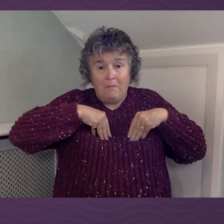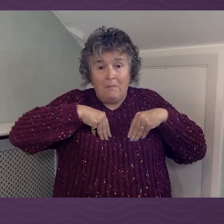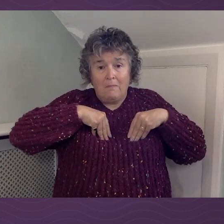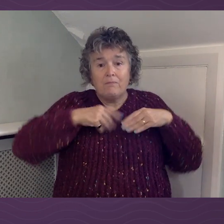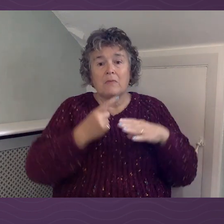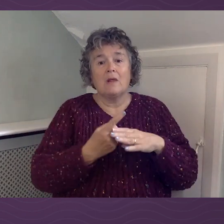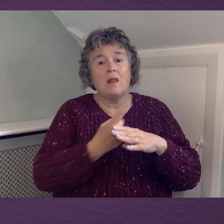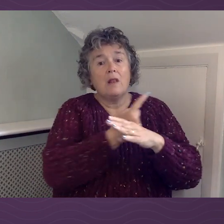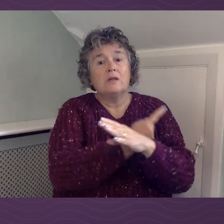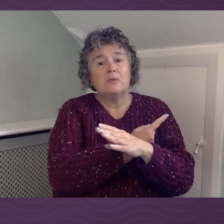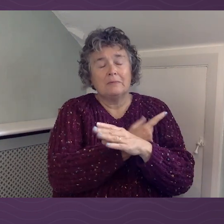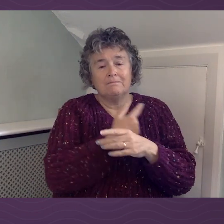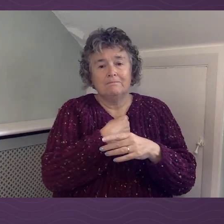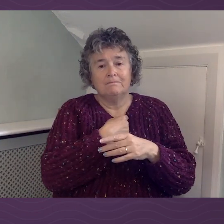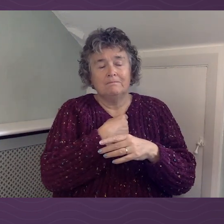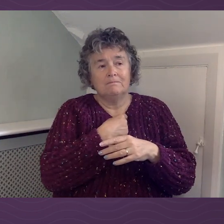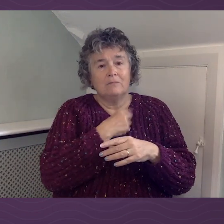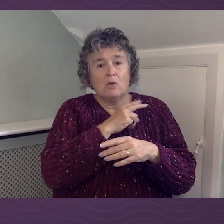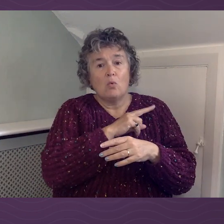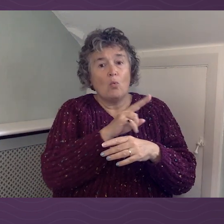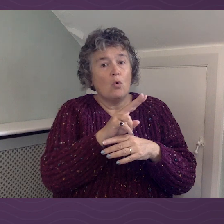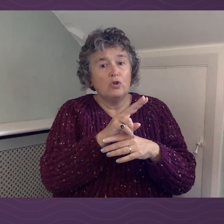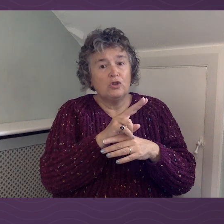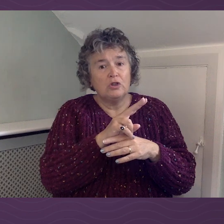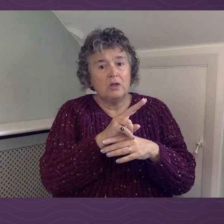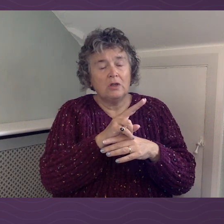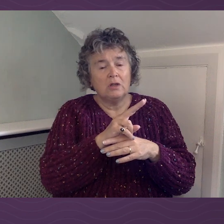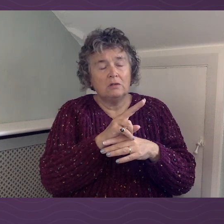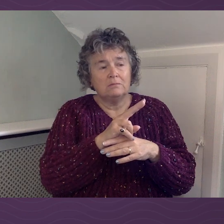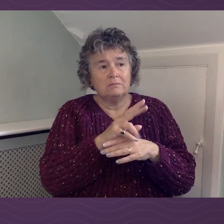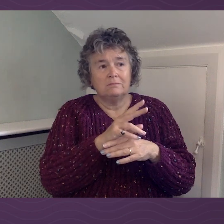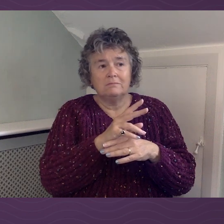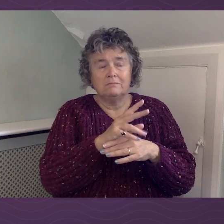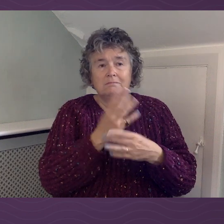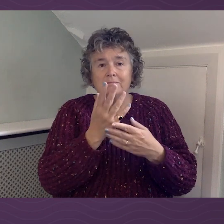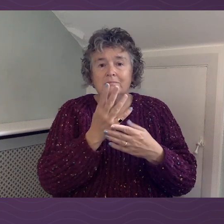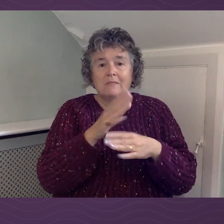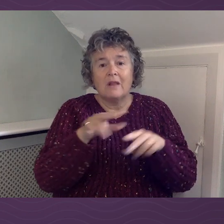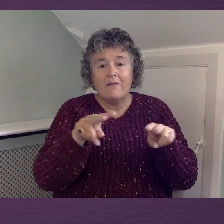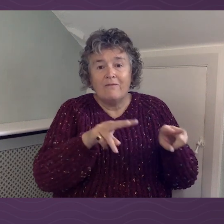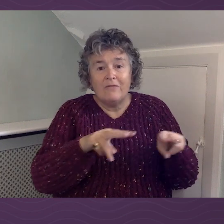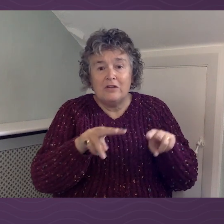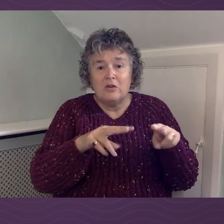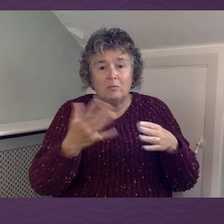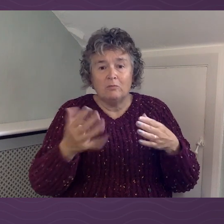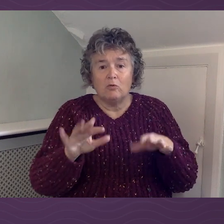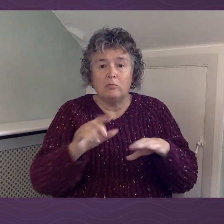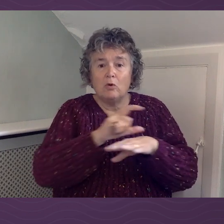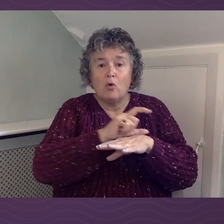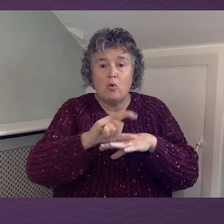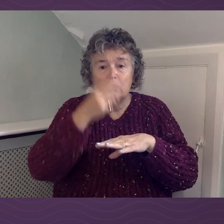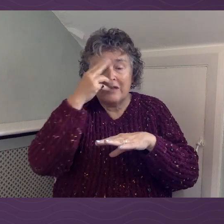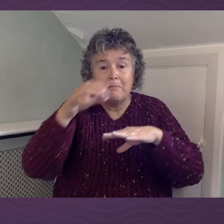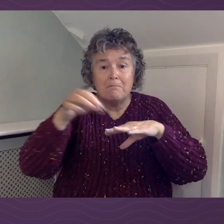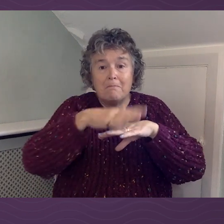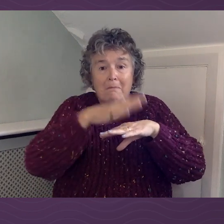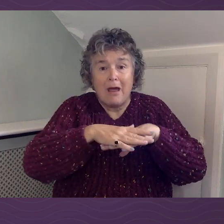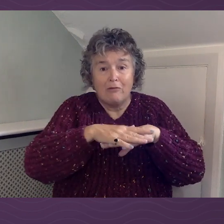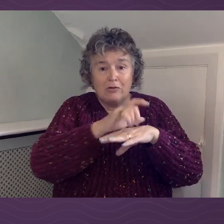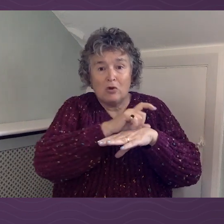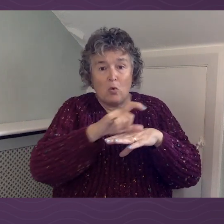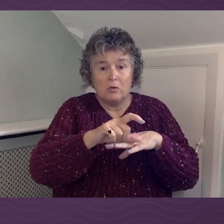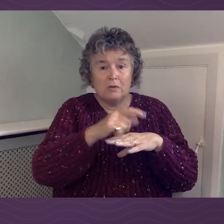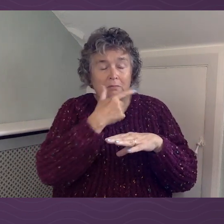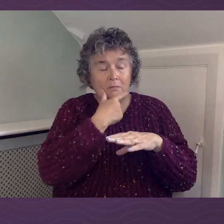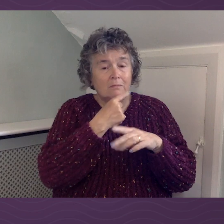Last week I was watching a bit of the marriage course with Alison and Joe and Alistair, and the guy told a story in it